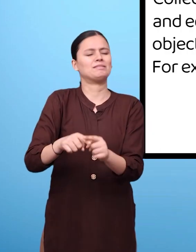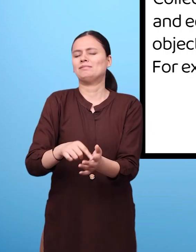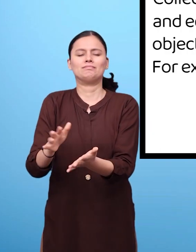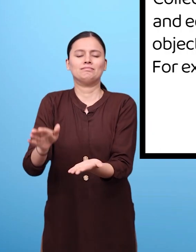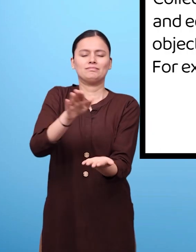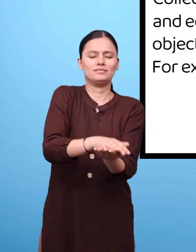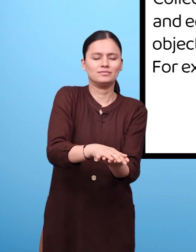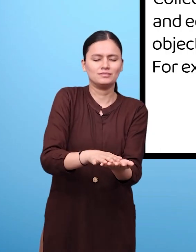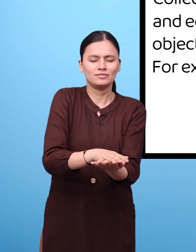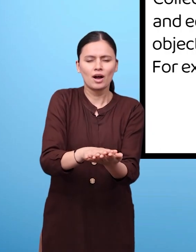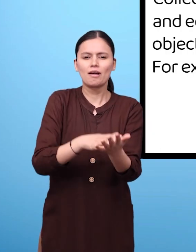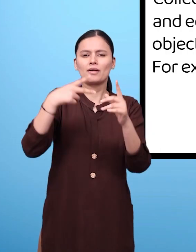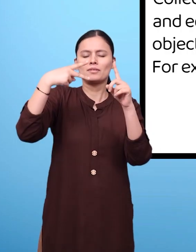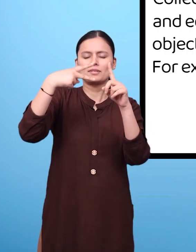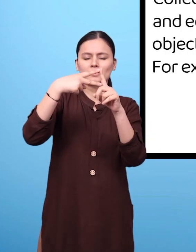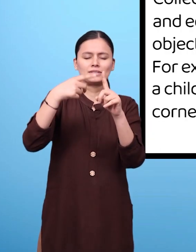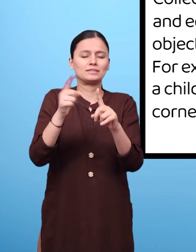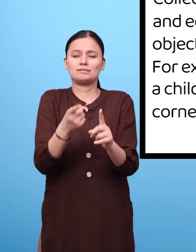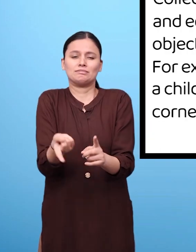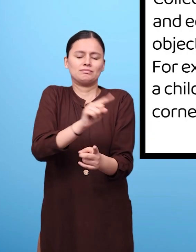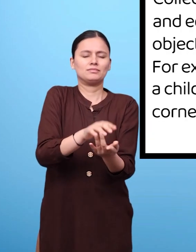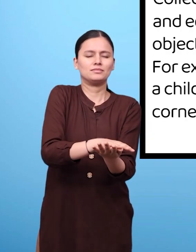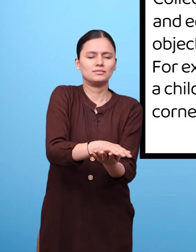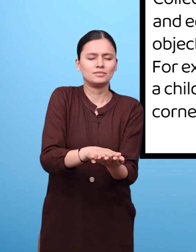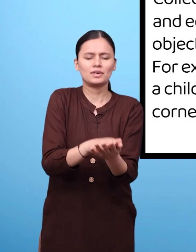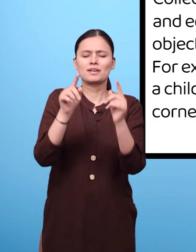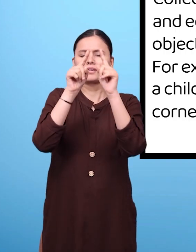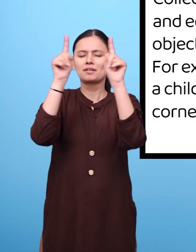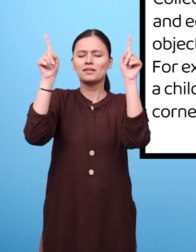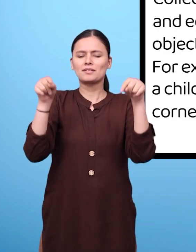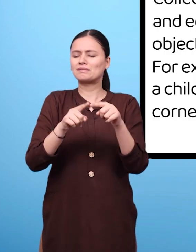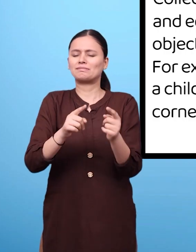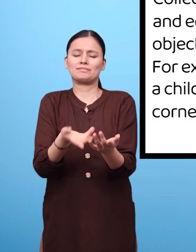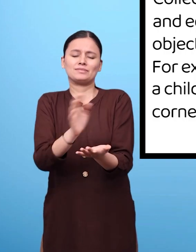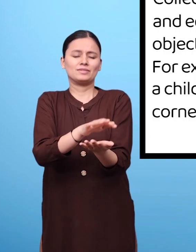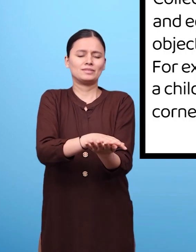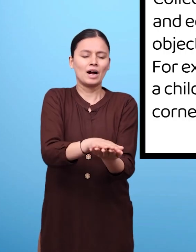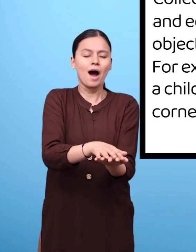For example, a child may be asked to take out an object with one corner.